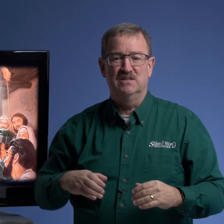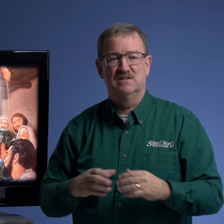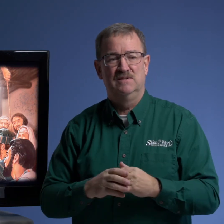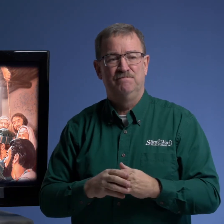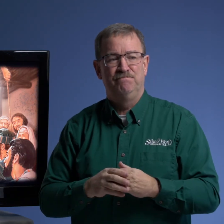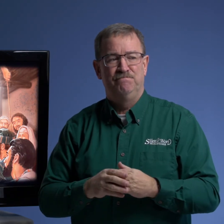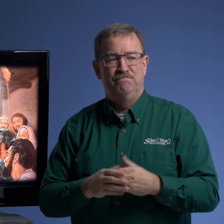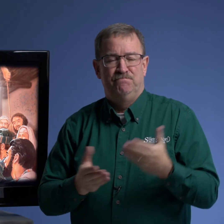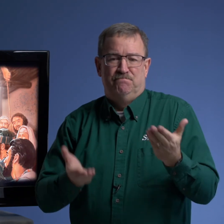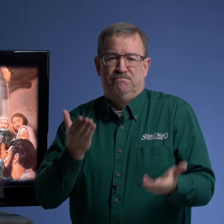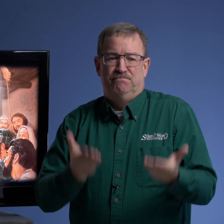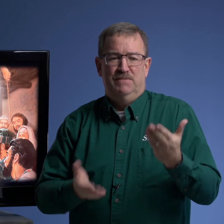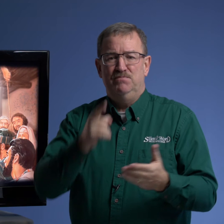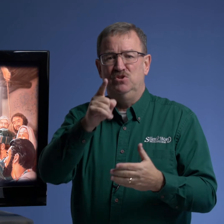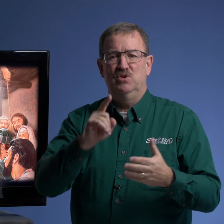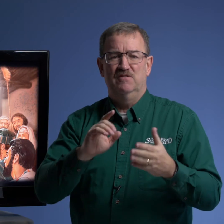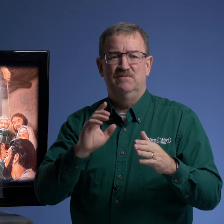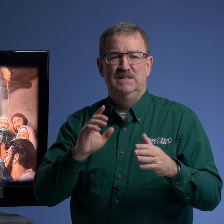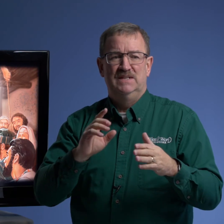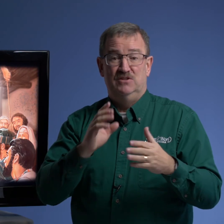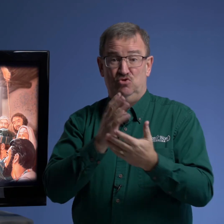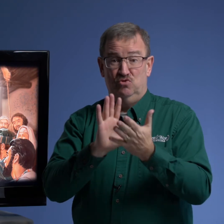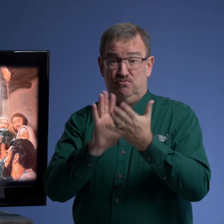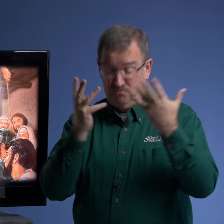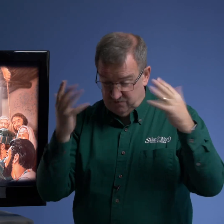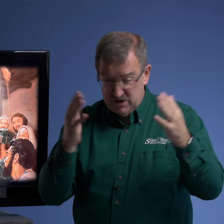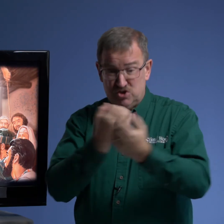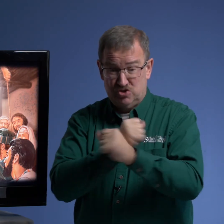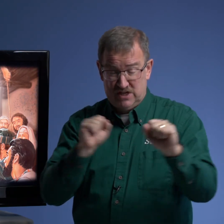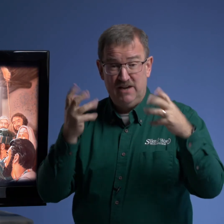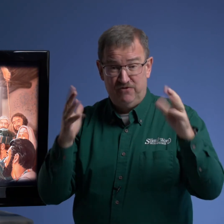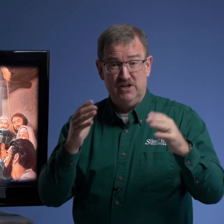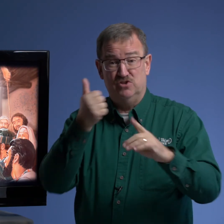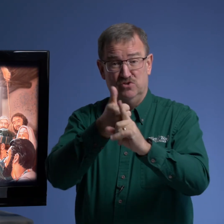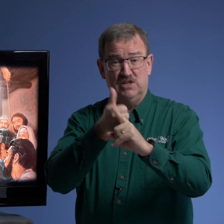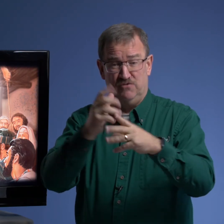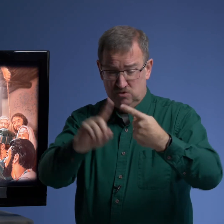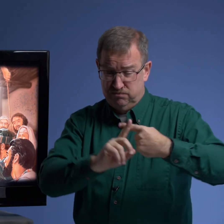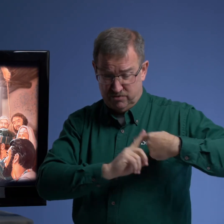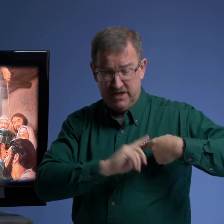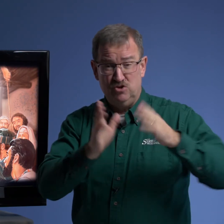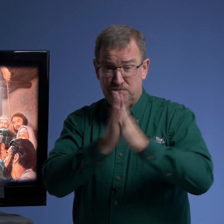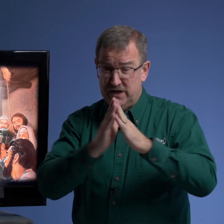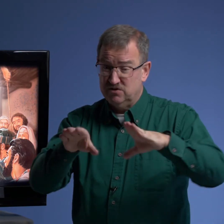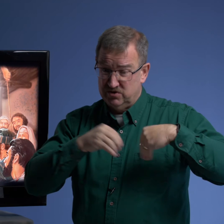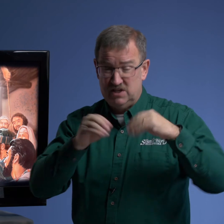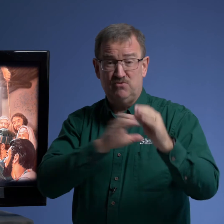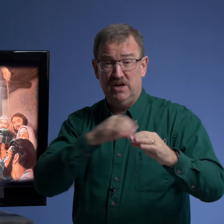maybe you have you've finished say finished yourself you prayed you prayed you receive christ